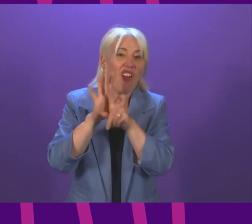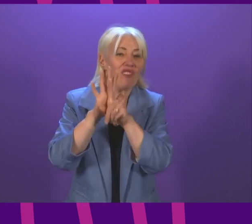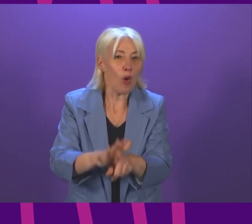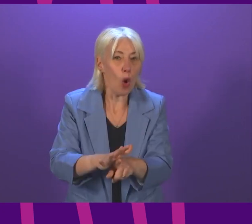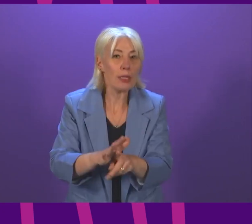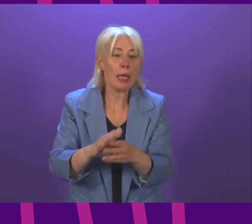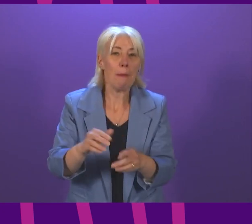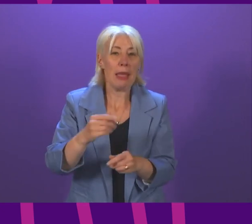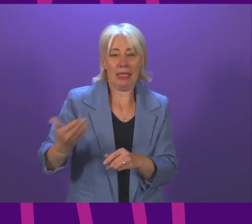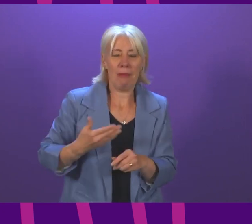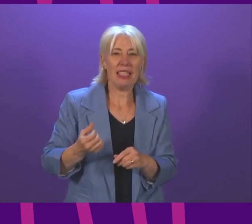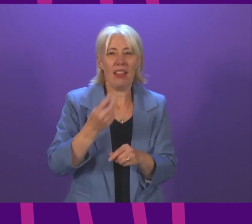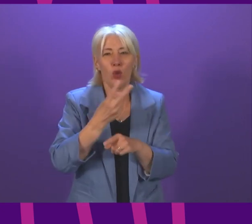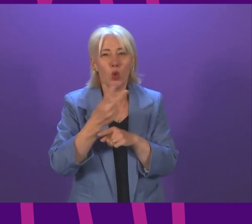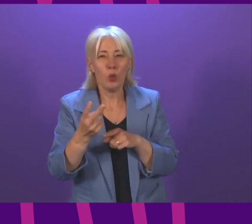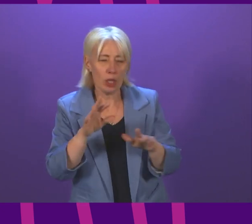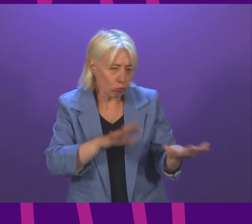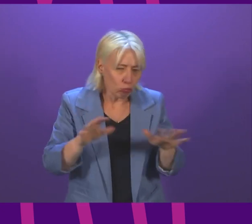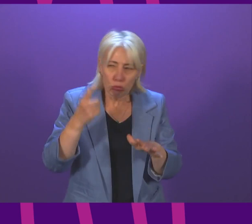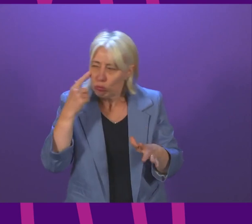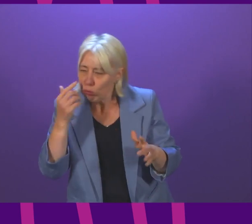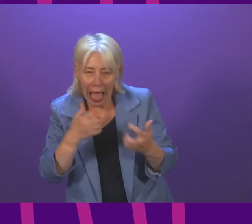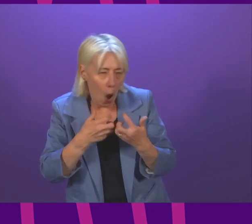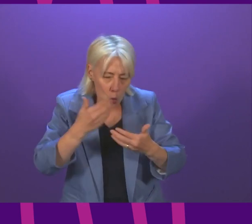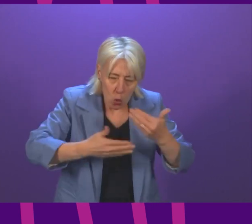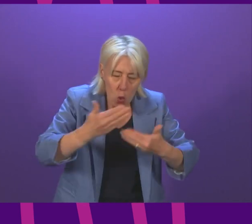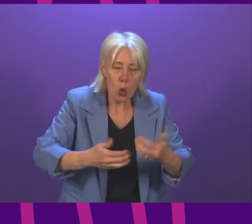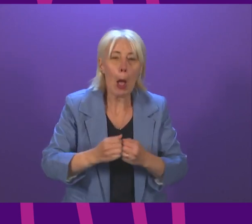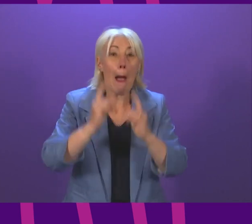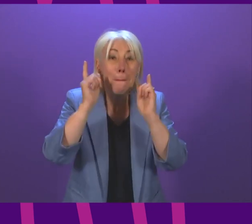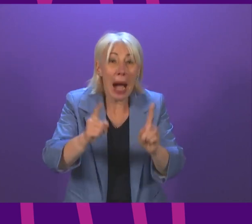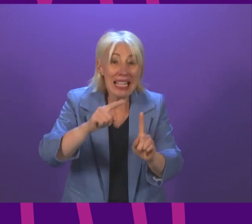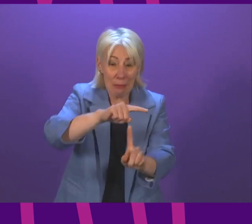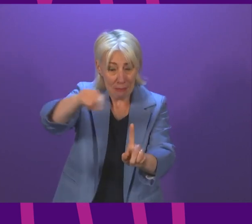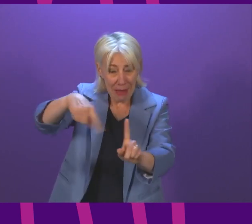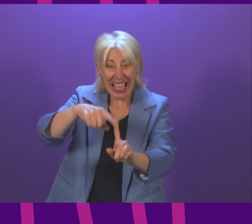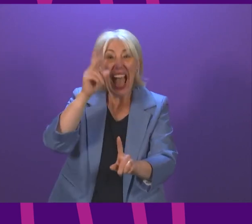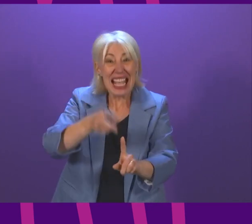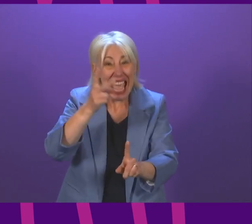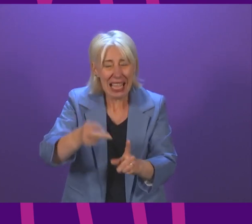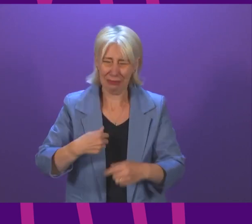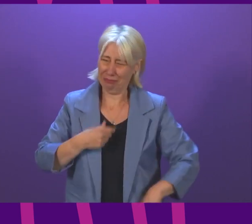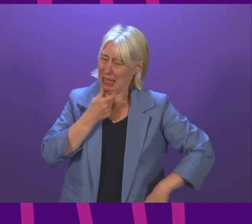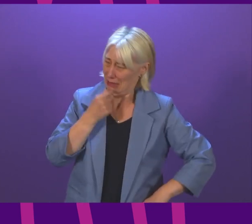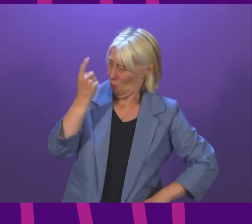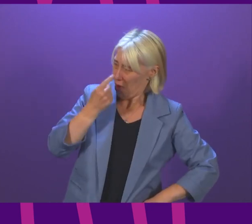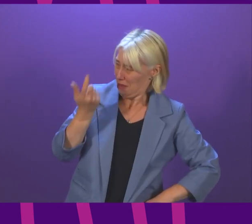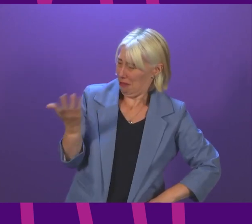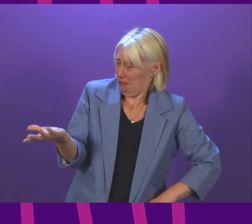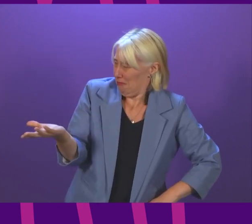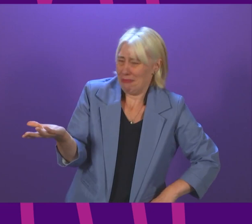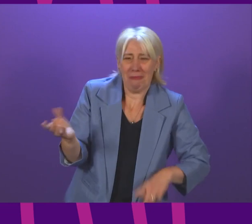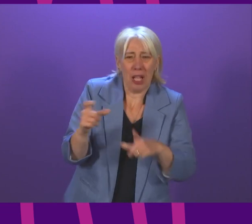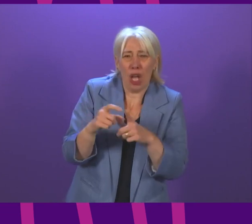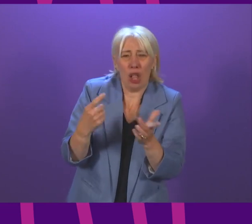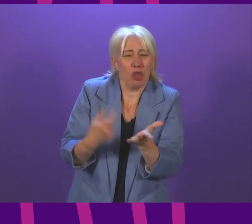grace period to test their arrangements in practice. But I come back to the central point. I'm left wondering what exactly it is that